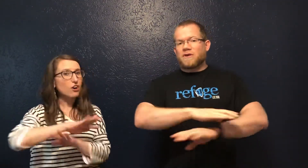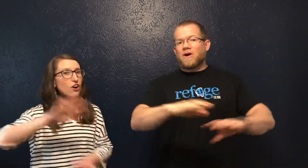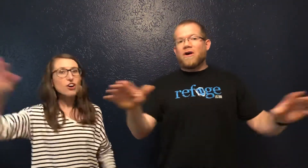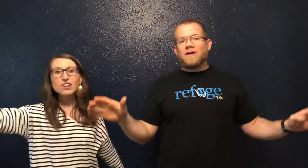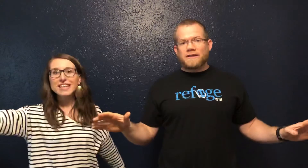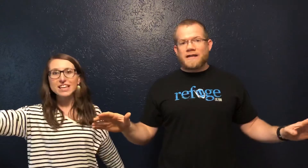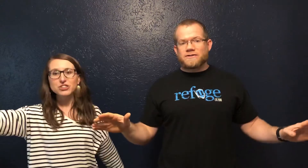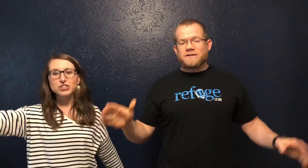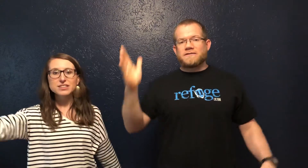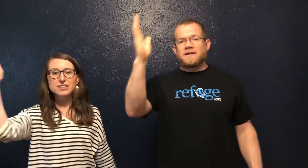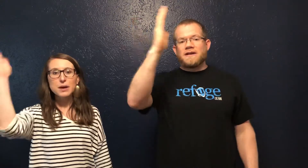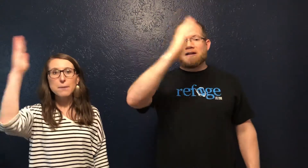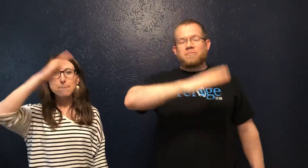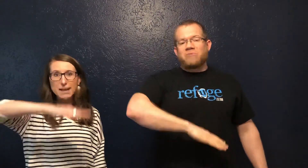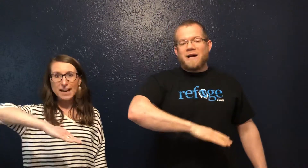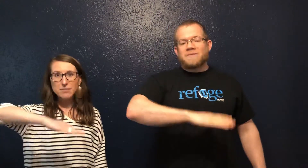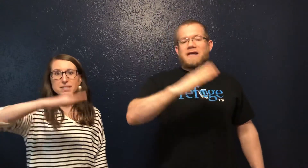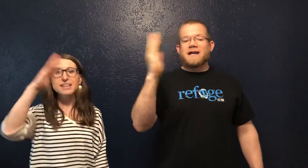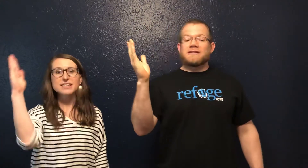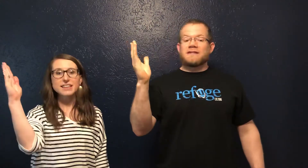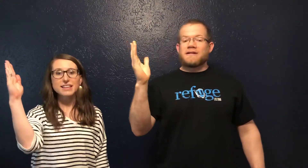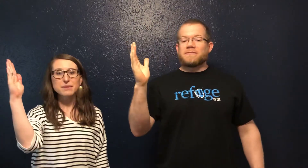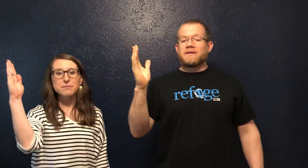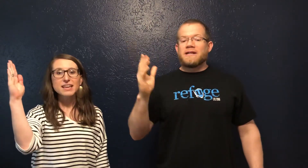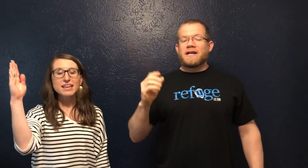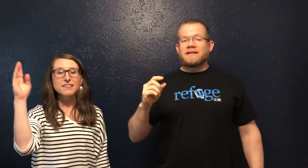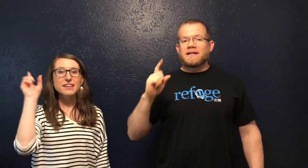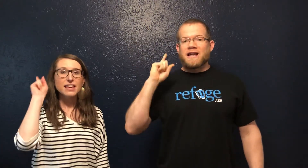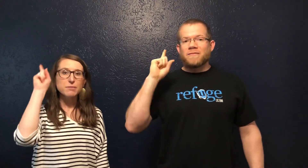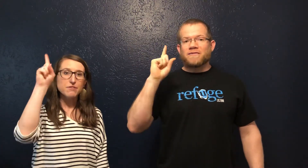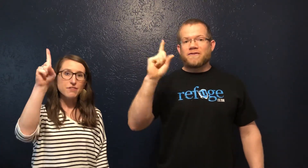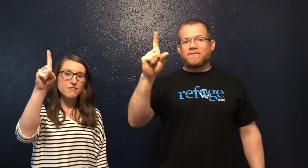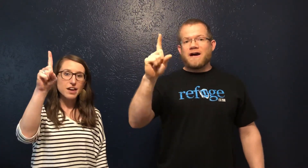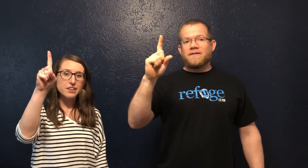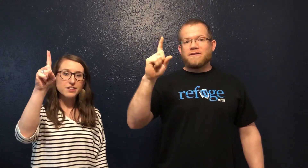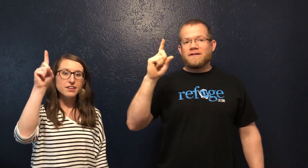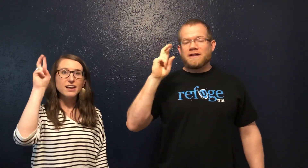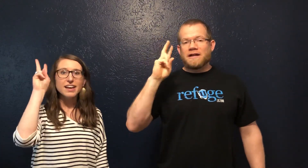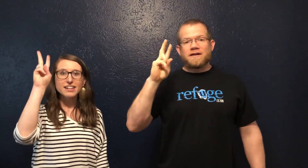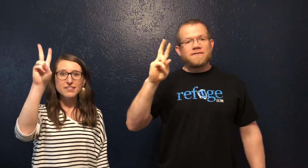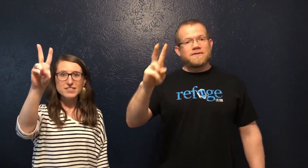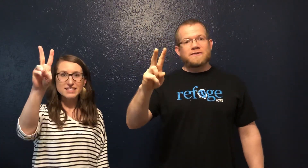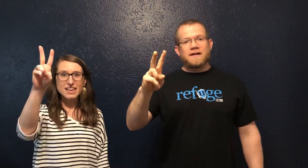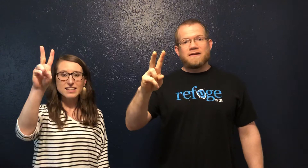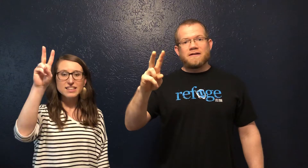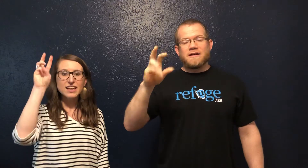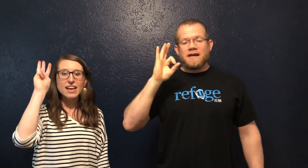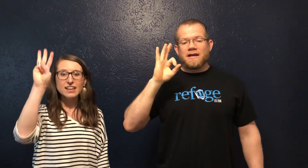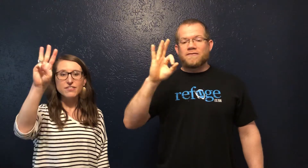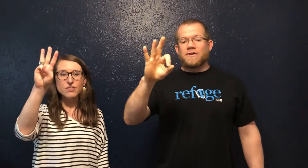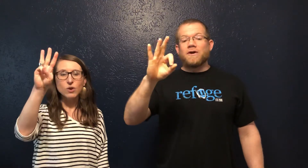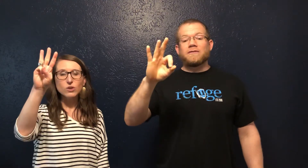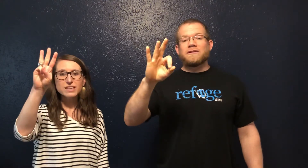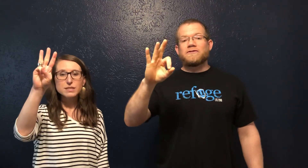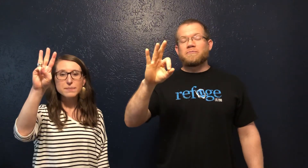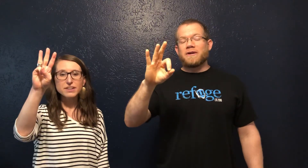all nations, baptizing them in the name of the Father and of the Son and of the Holy Spirit,